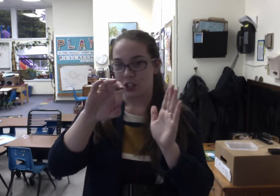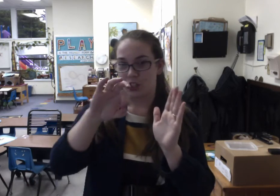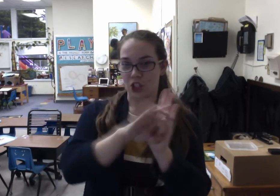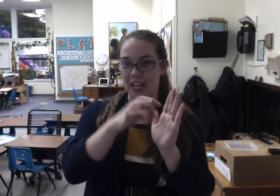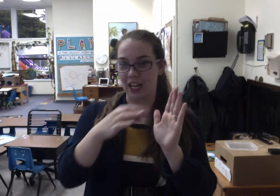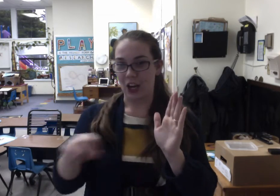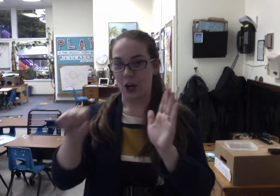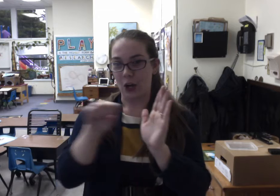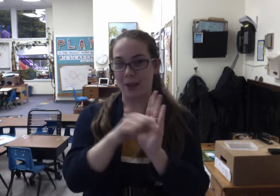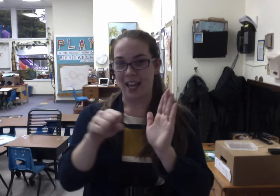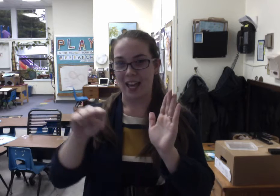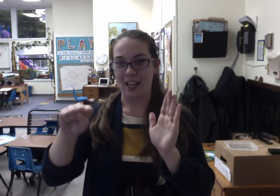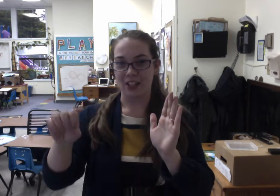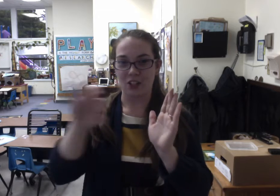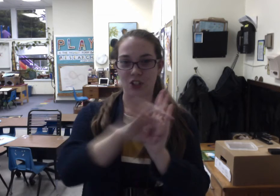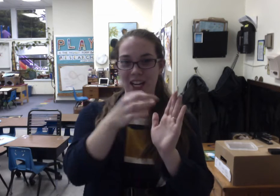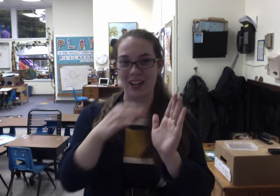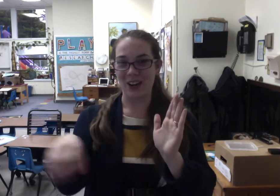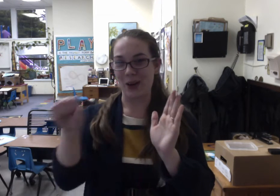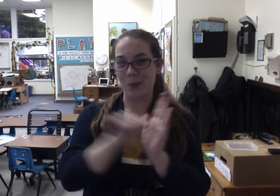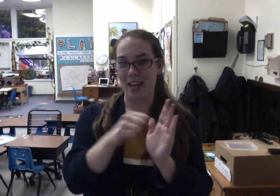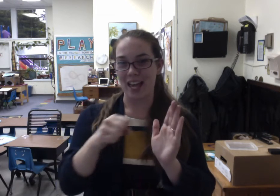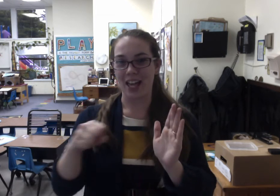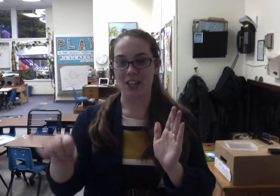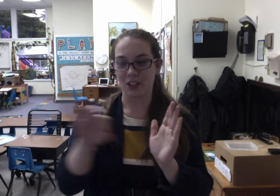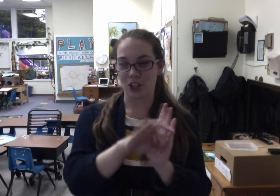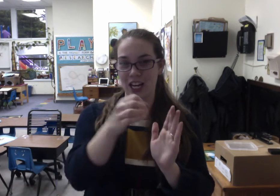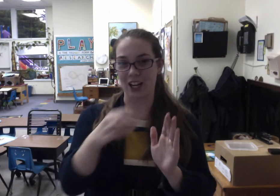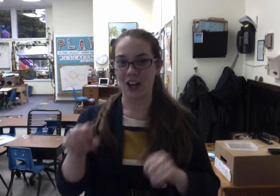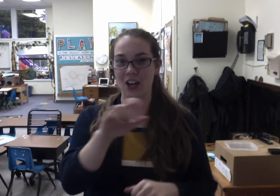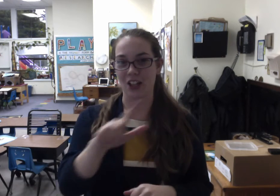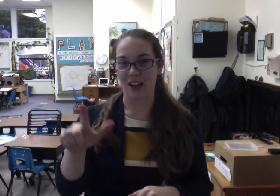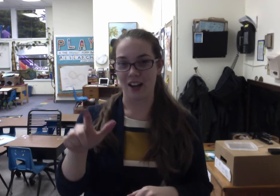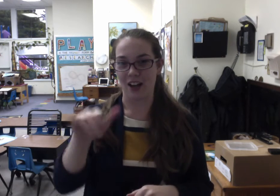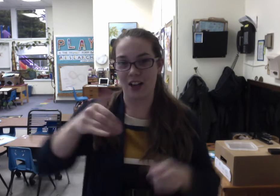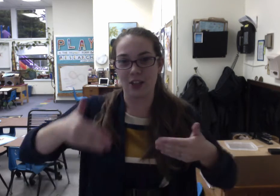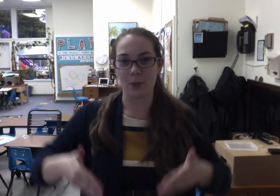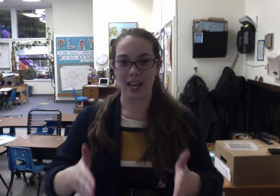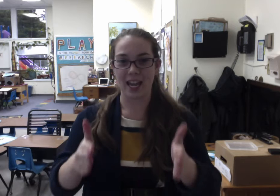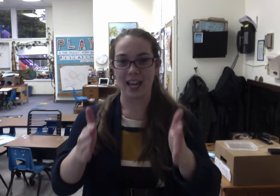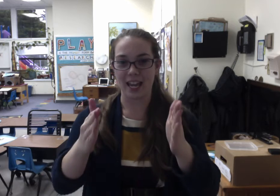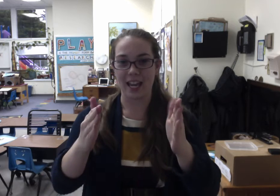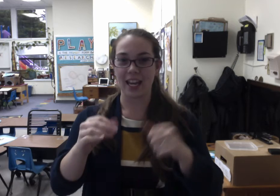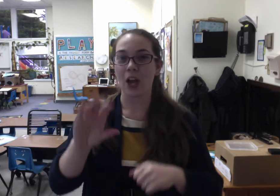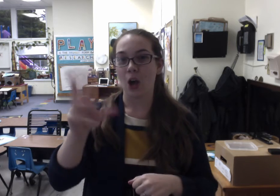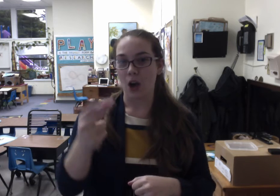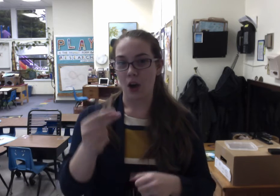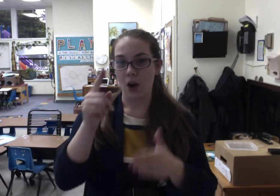Jingle bells, jingle bells, jingle all the way. Oh